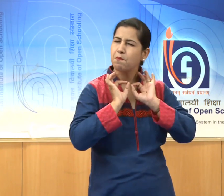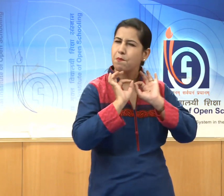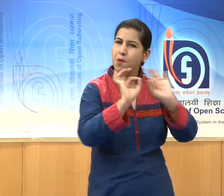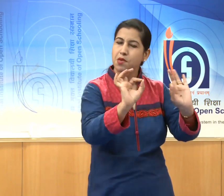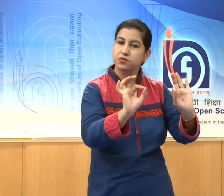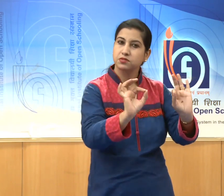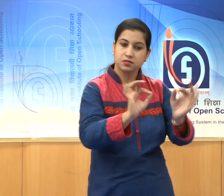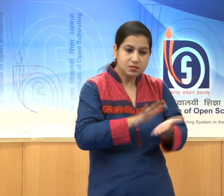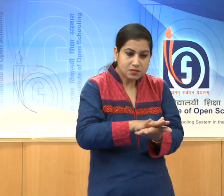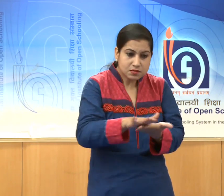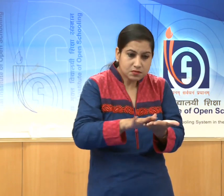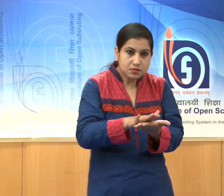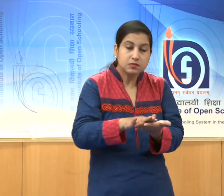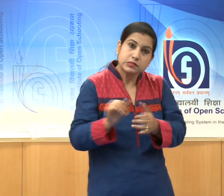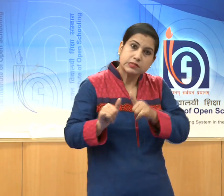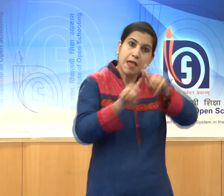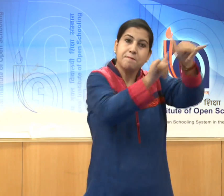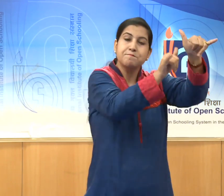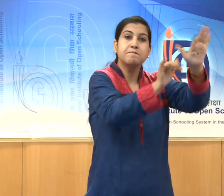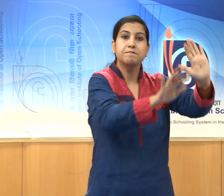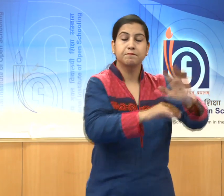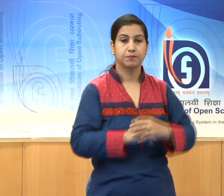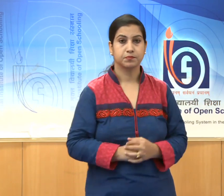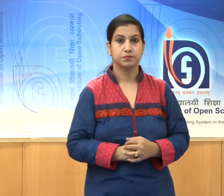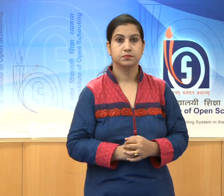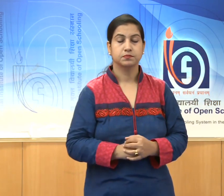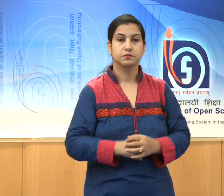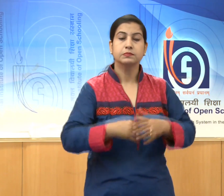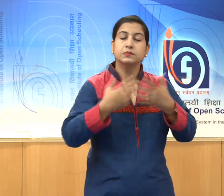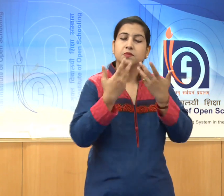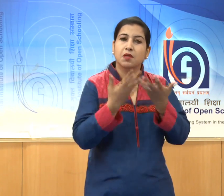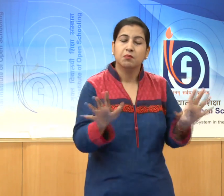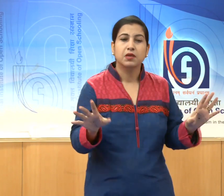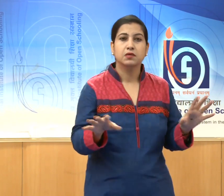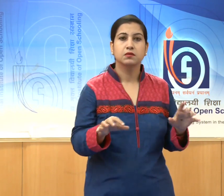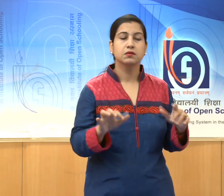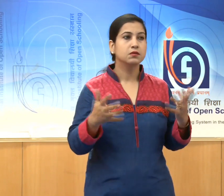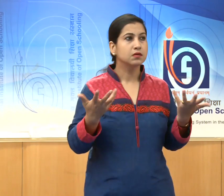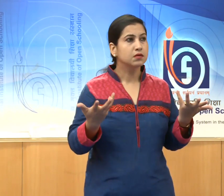and devoid of any